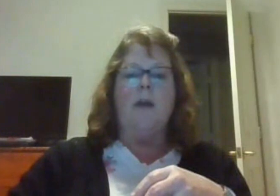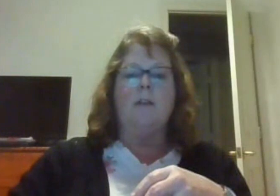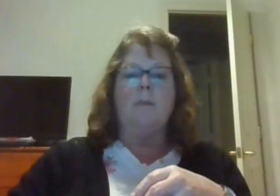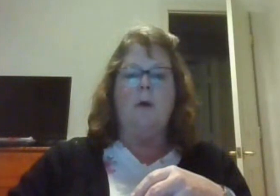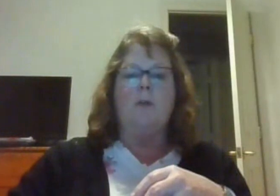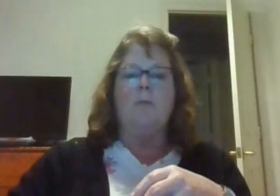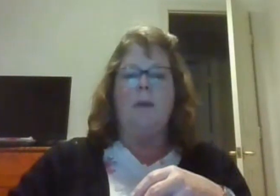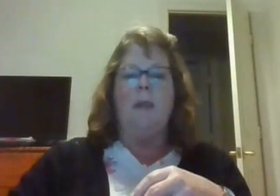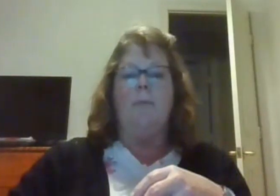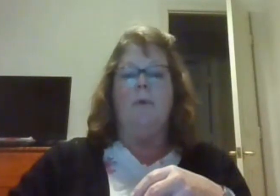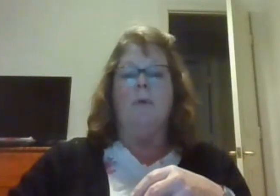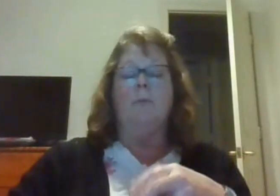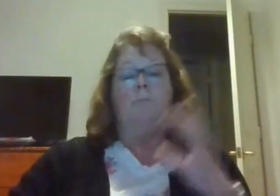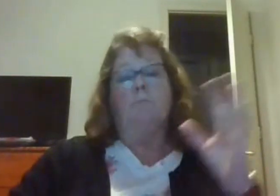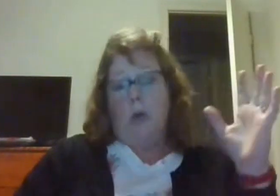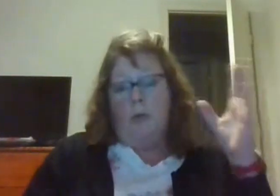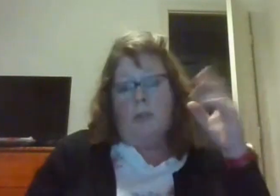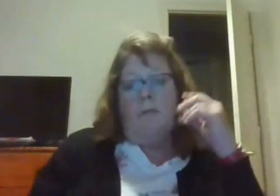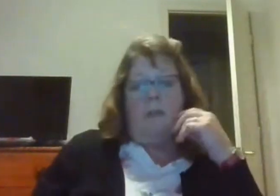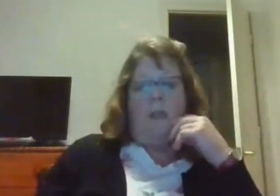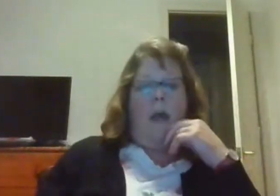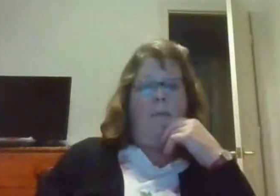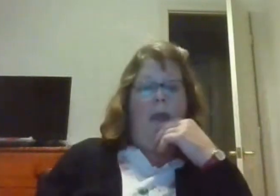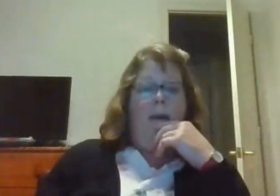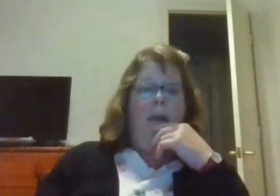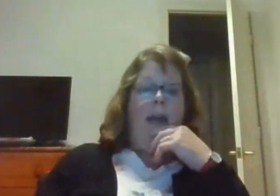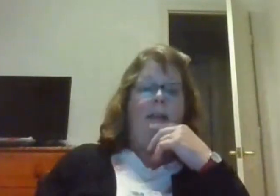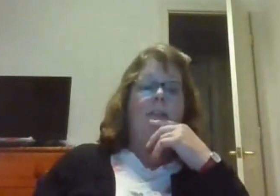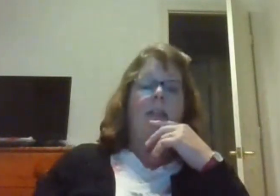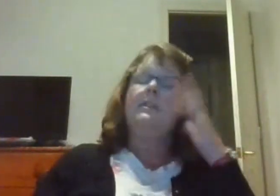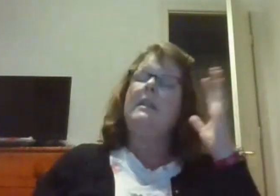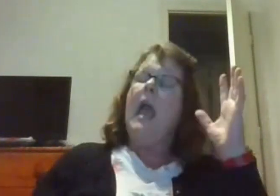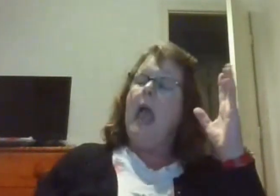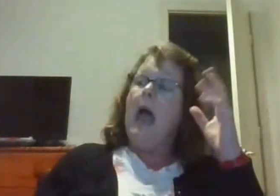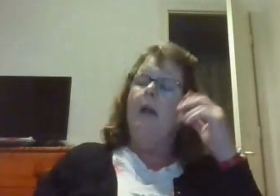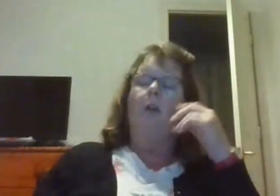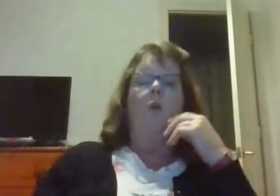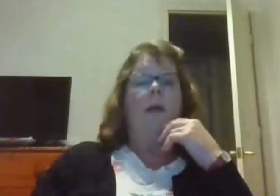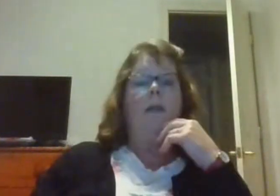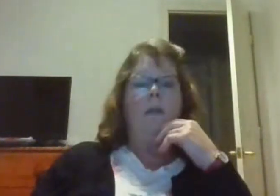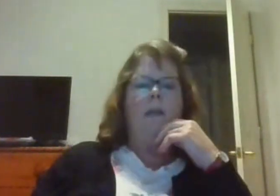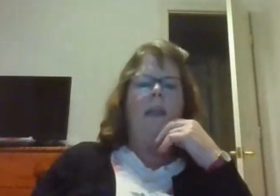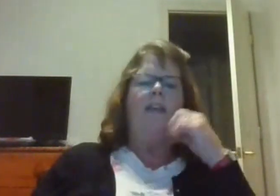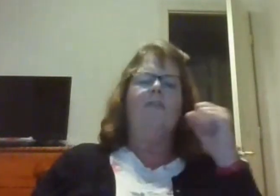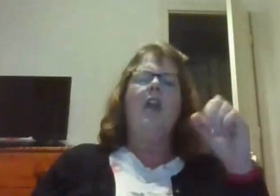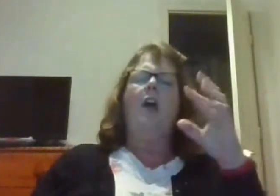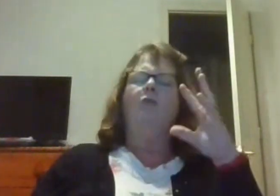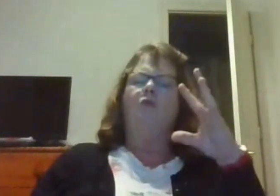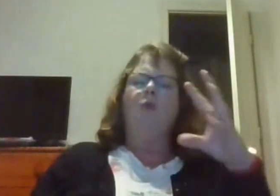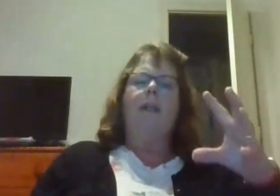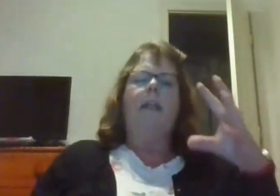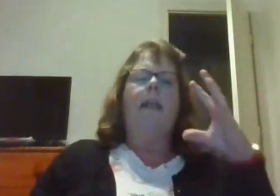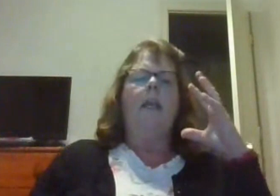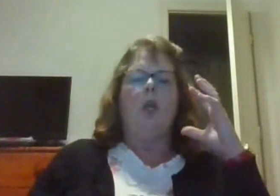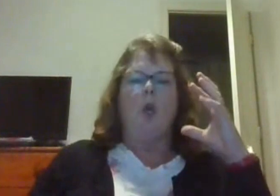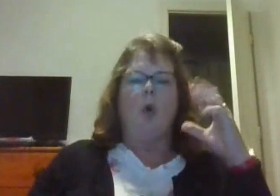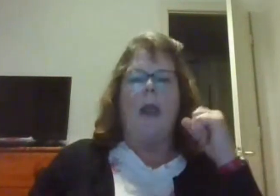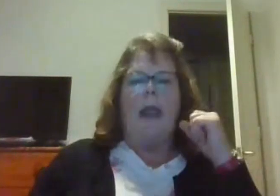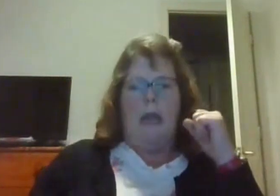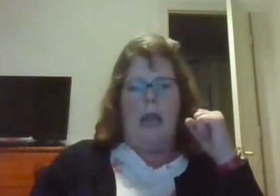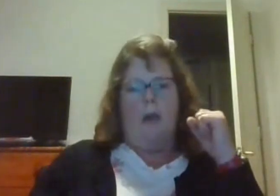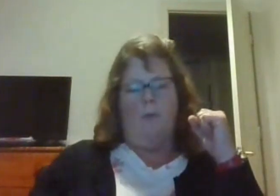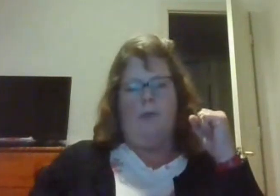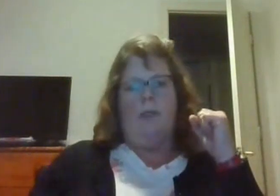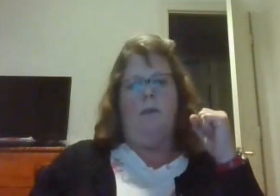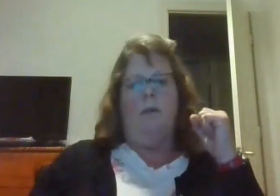U.S., most people, most of the time, have access to adequate, if not really great housing.